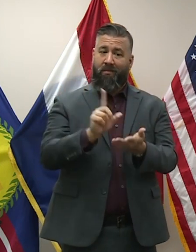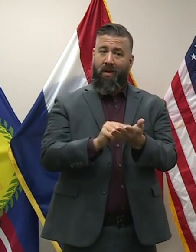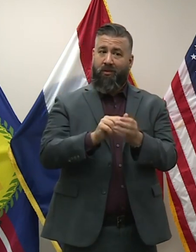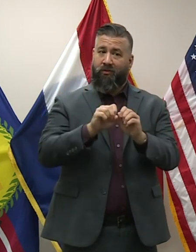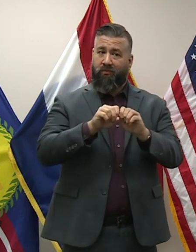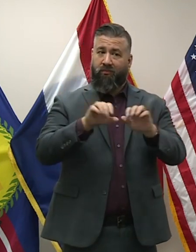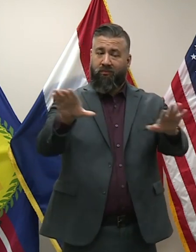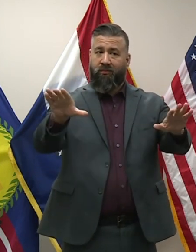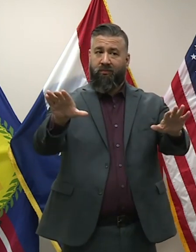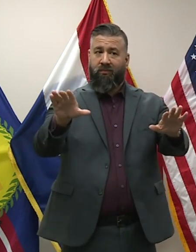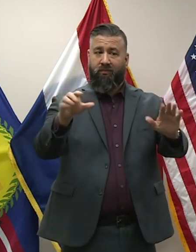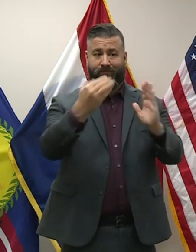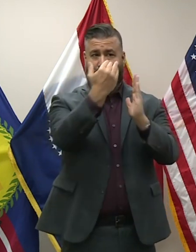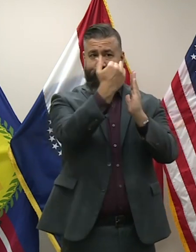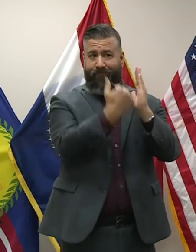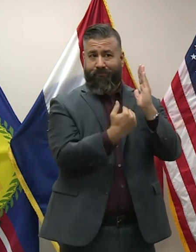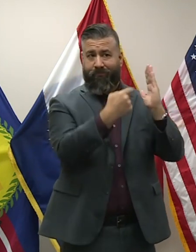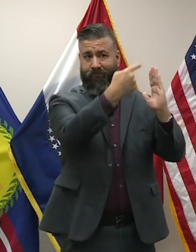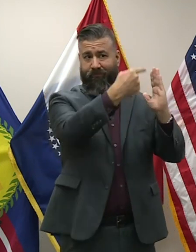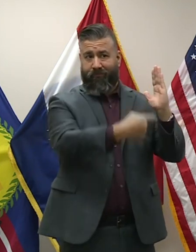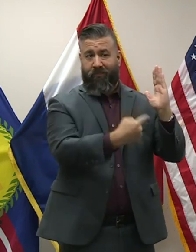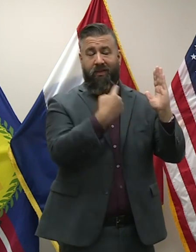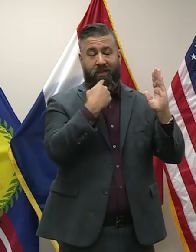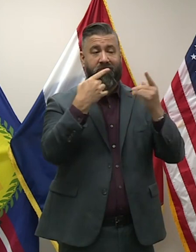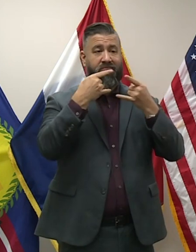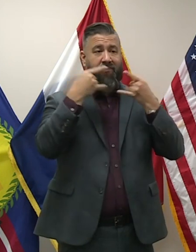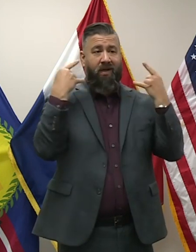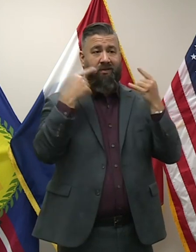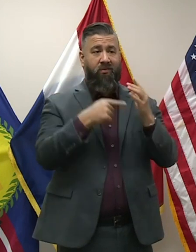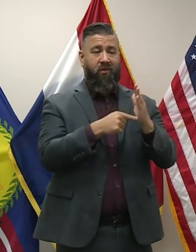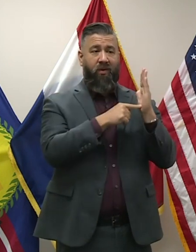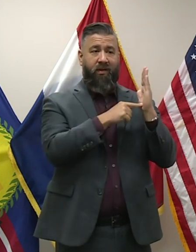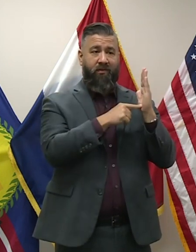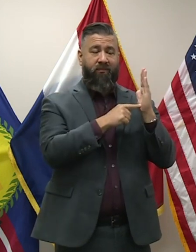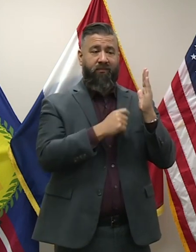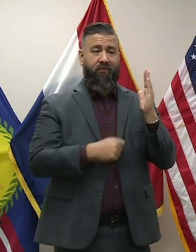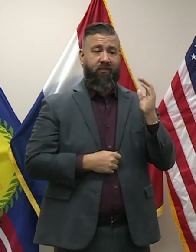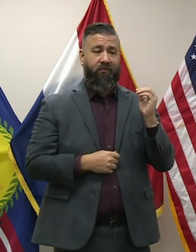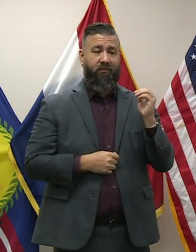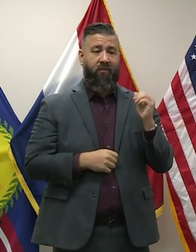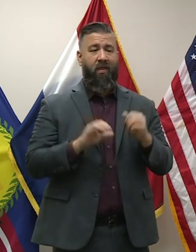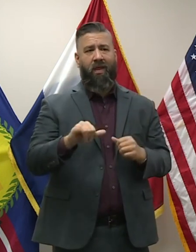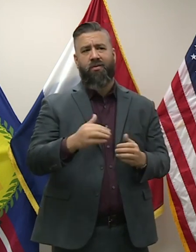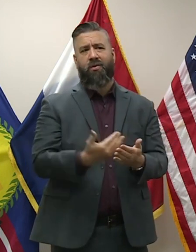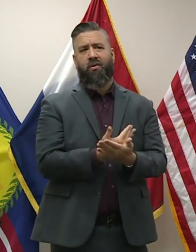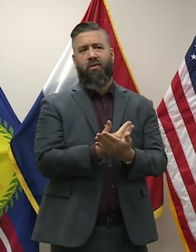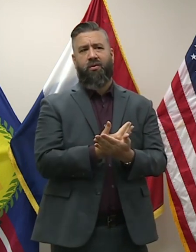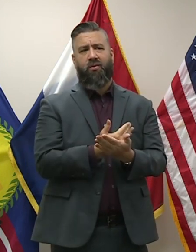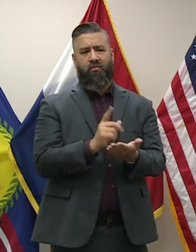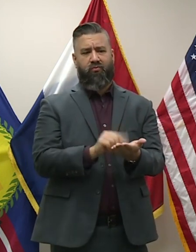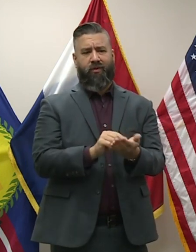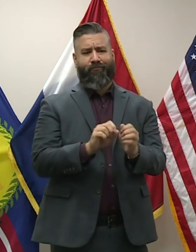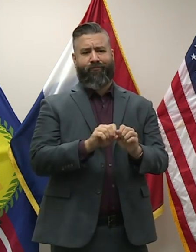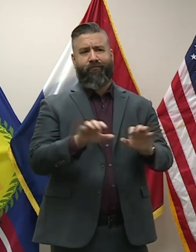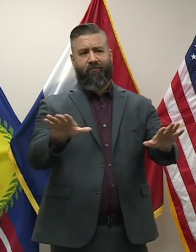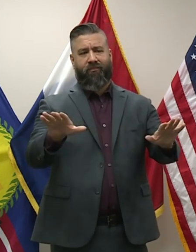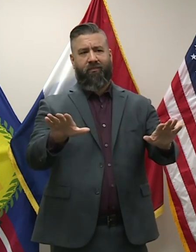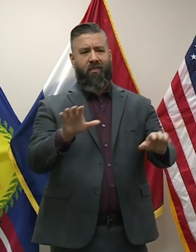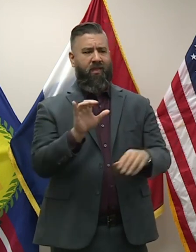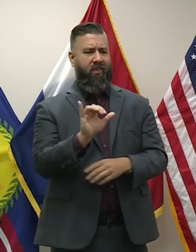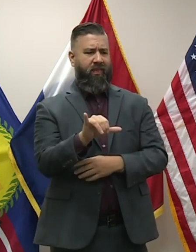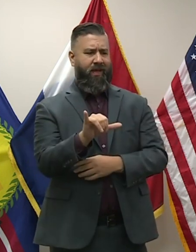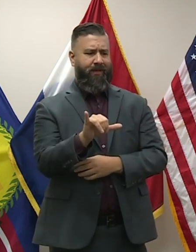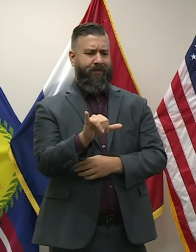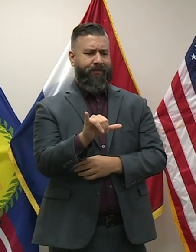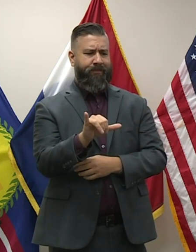that said very clearly that masks are required at their meetings, which was a new publication. And I believe that is the